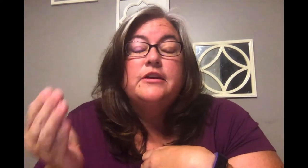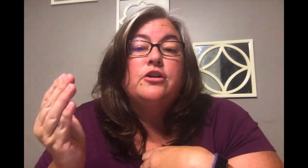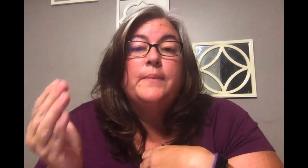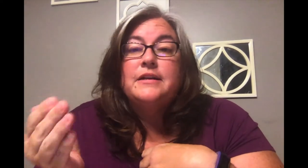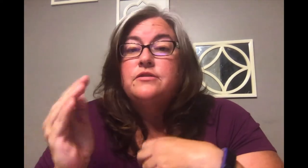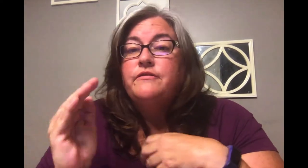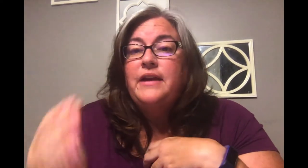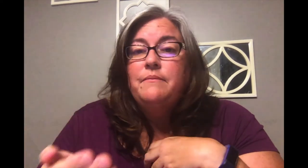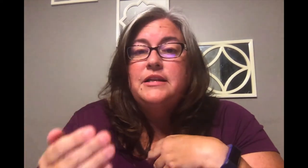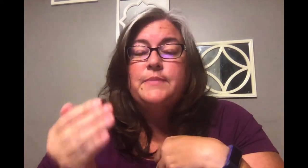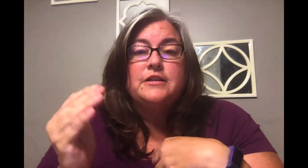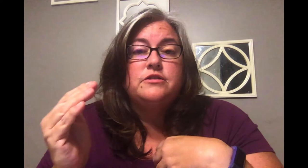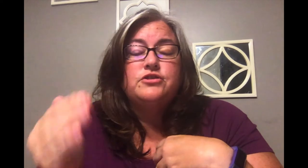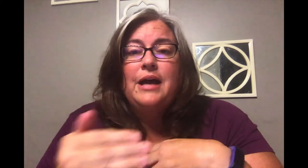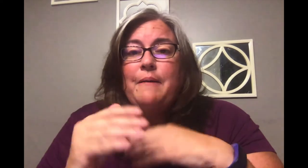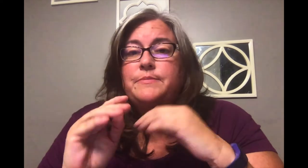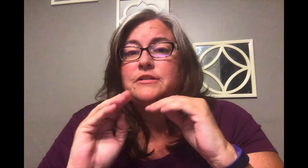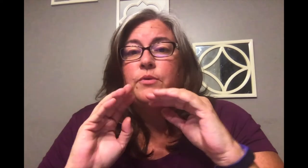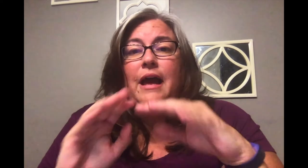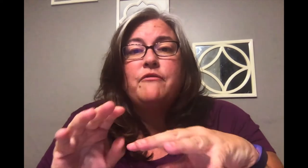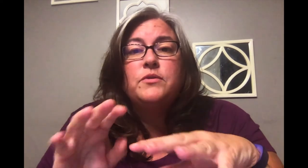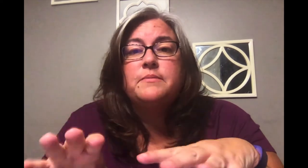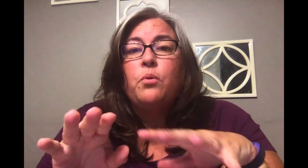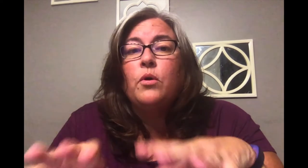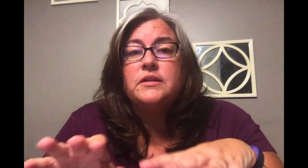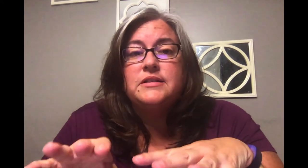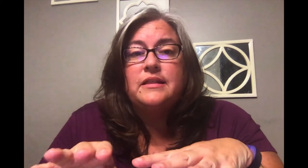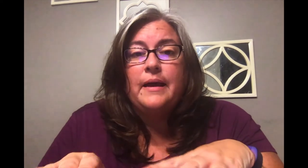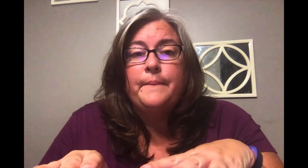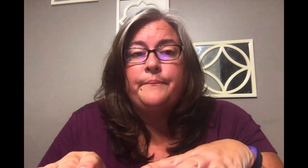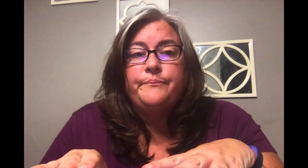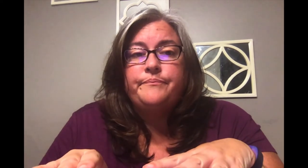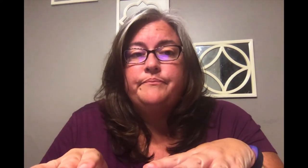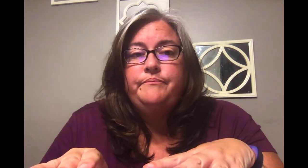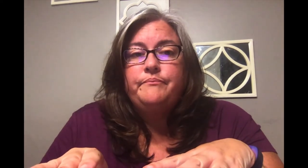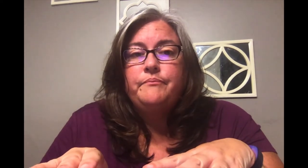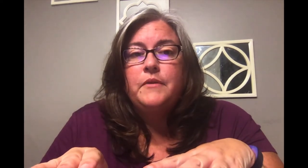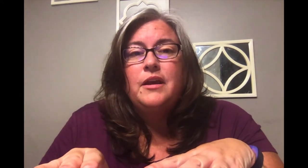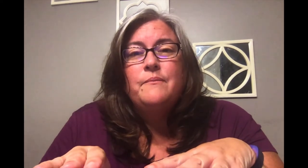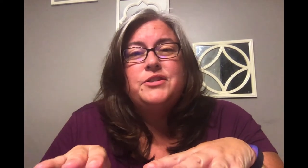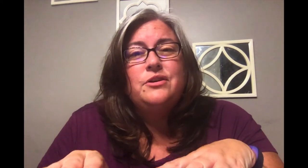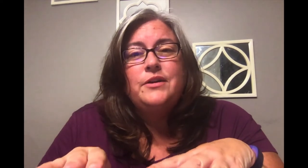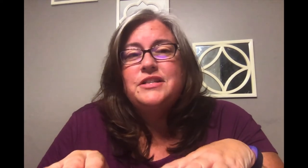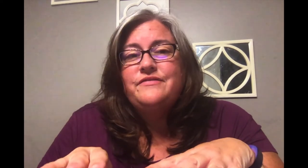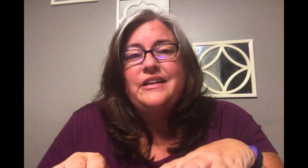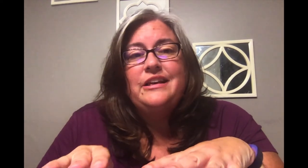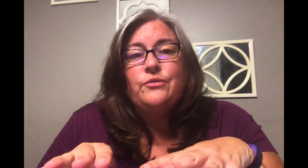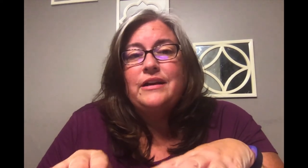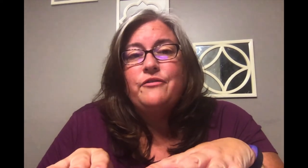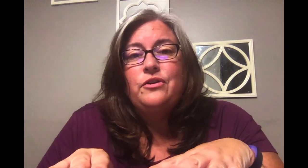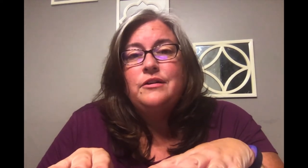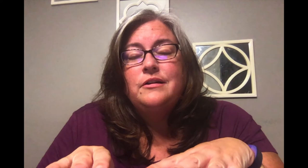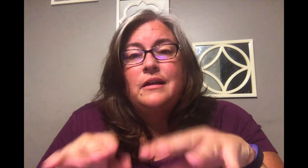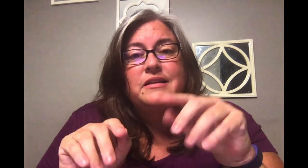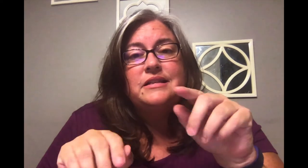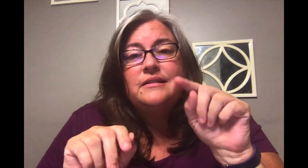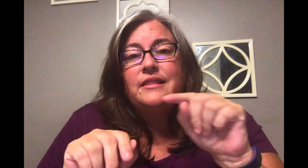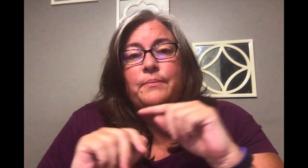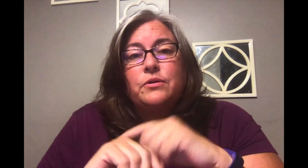could go back To their families Back to their jobs Back to whatever was important To them But you know what Just feeling grateful Doesn't let the person